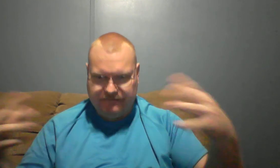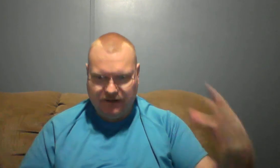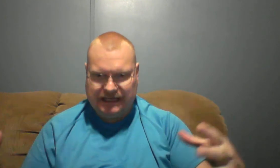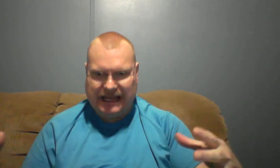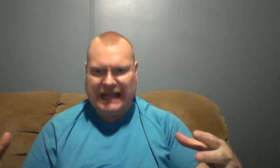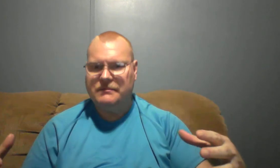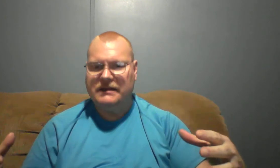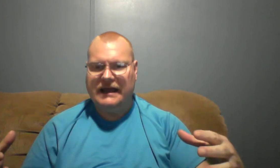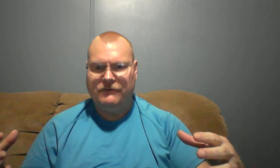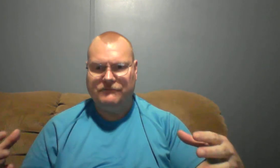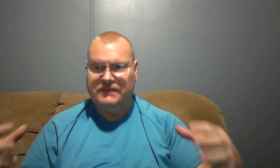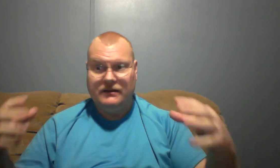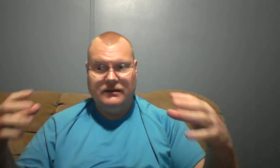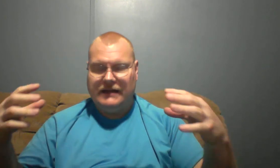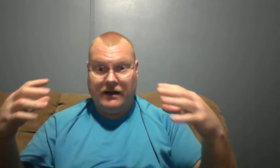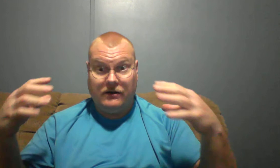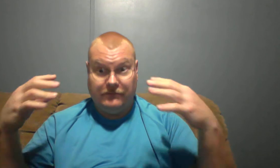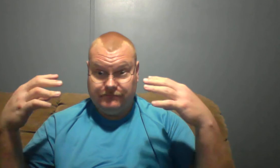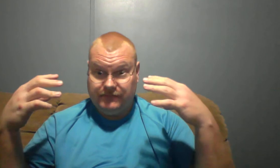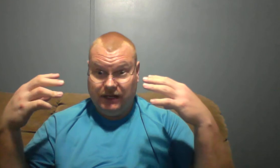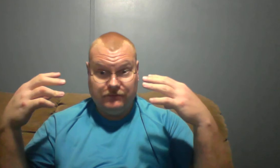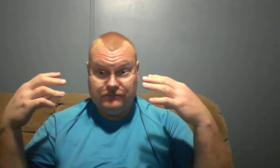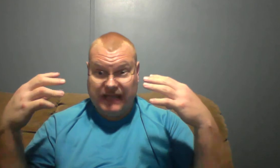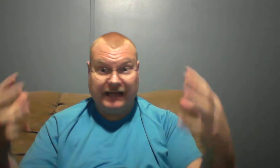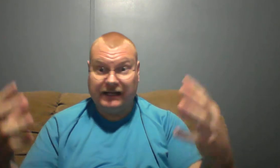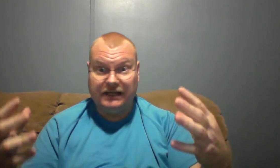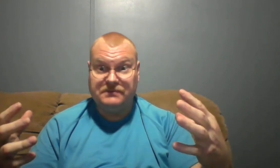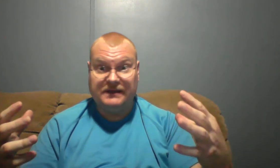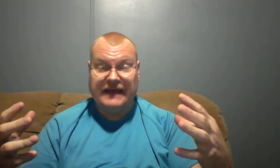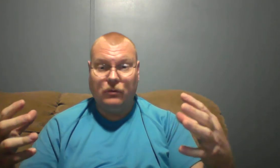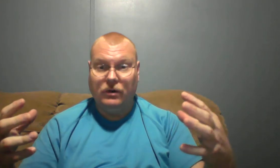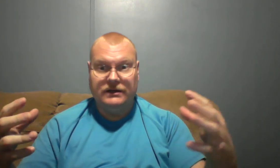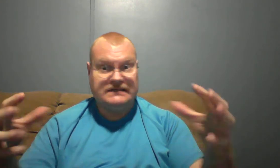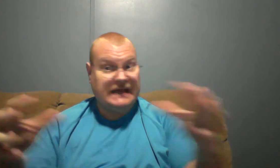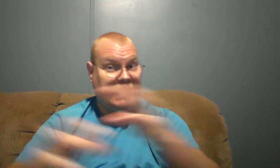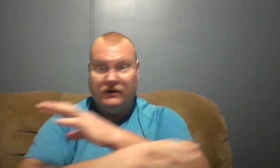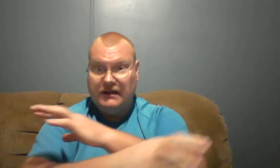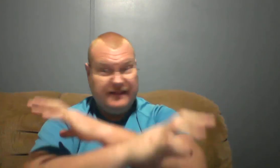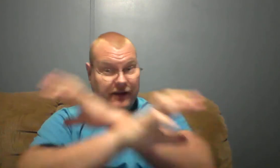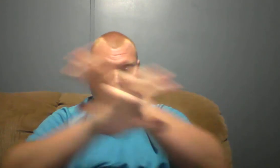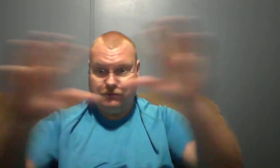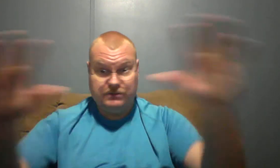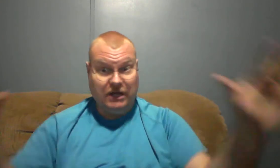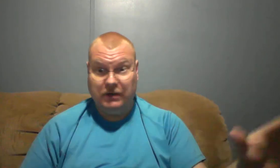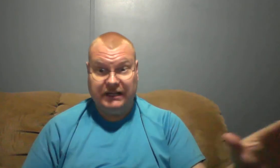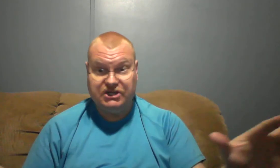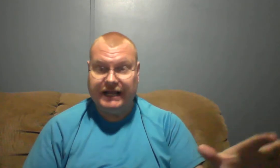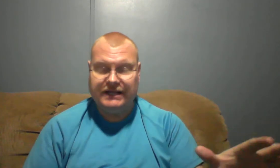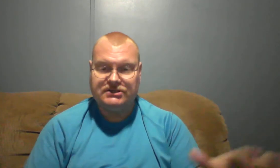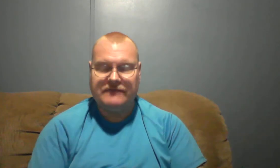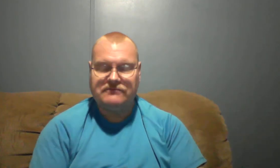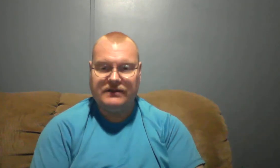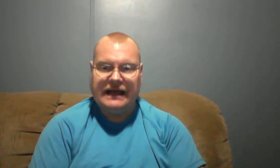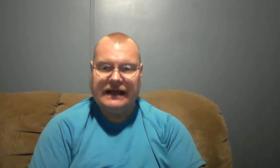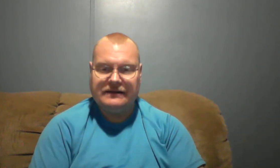flood came and how how you know cataclysmic that was and how the earth was totally changed after that and